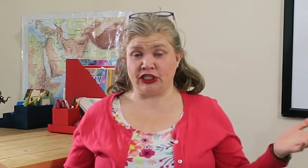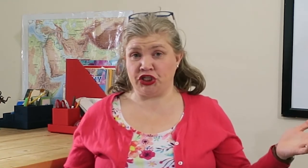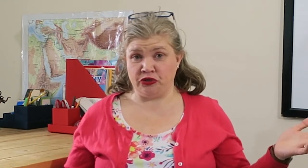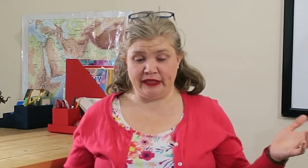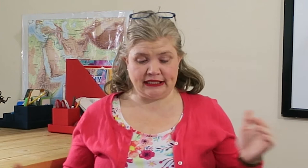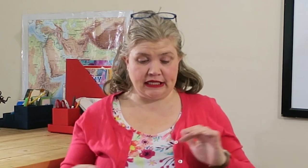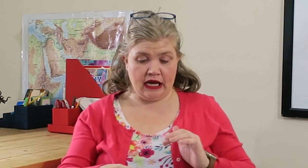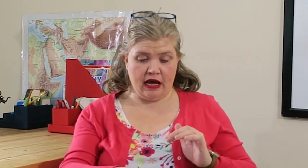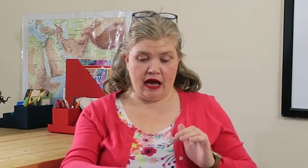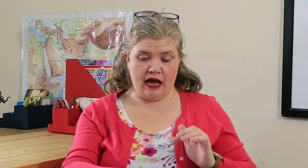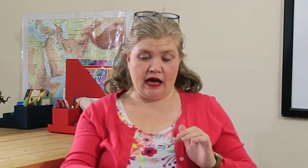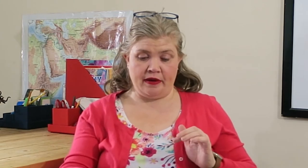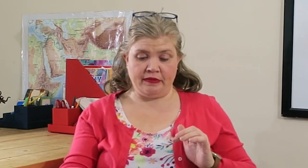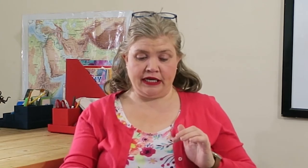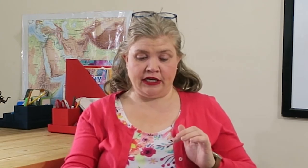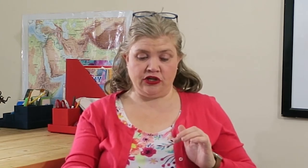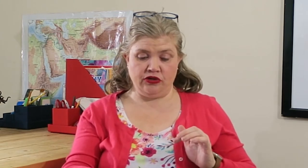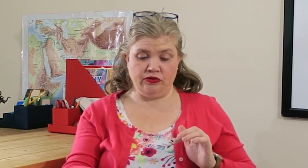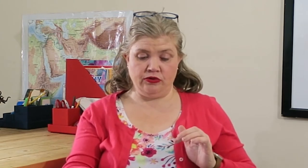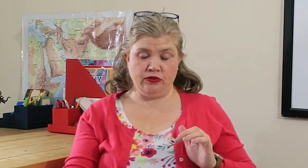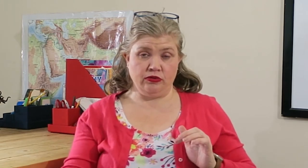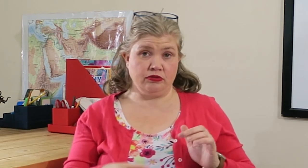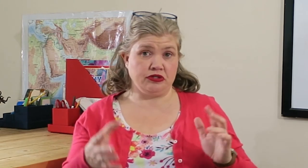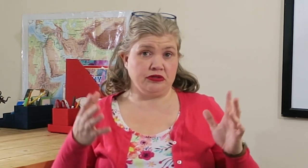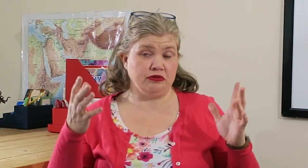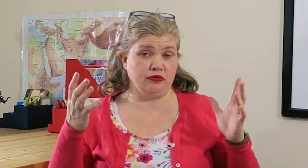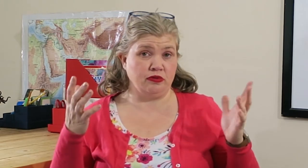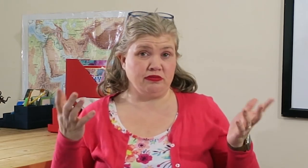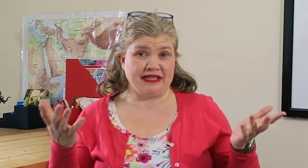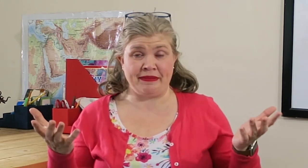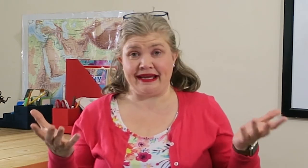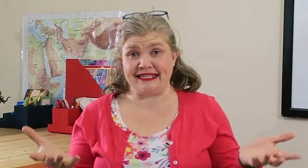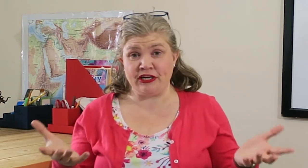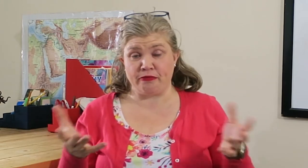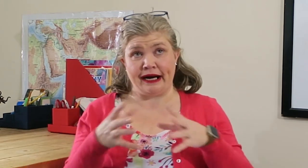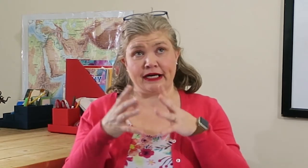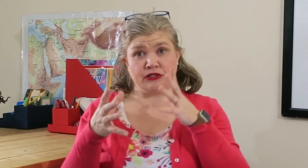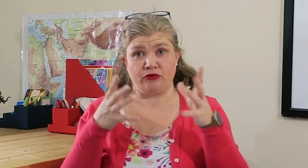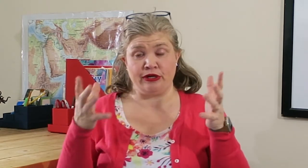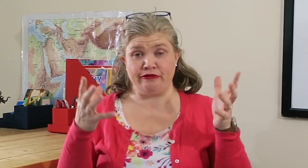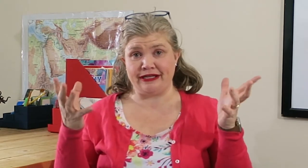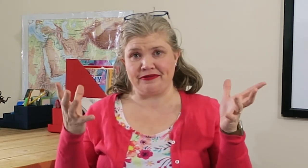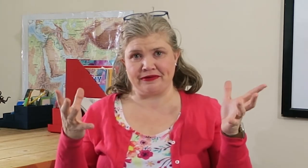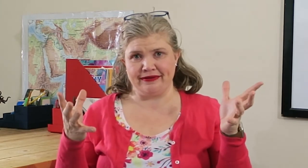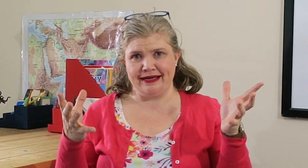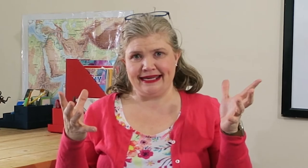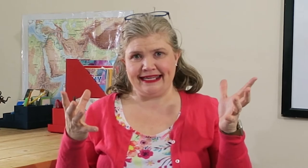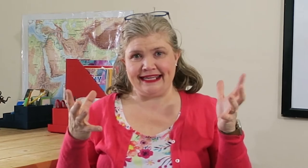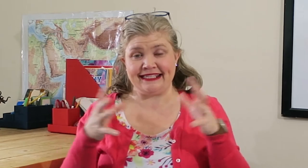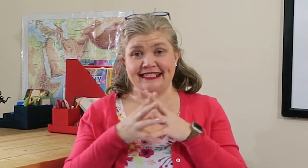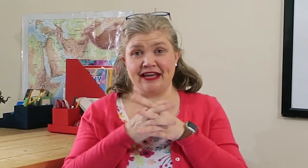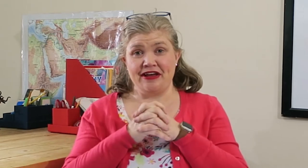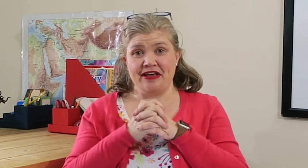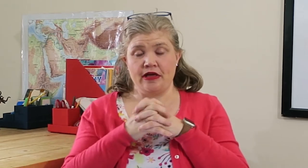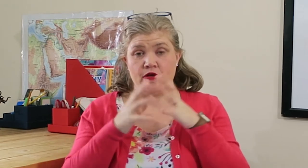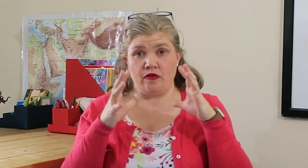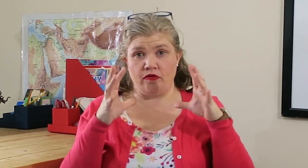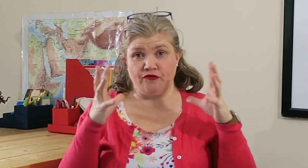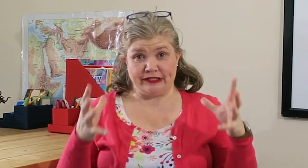next two weeks. Can you do something like a tinker box or one of those other kits for